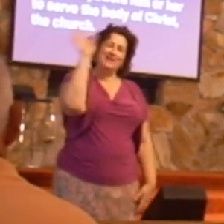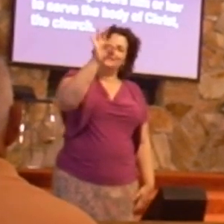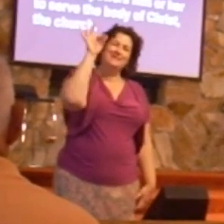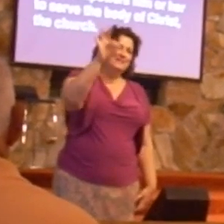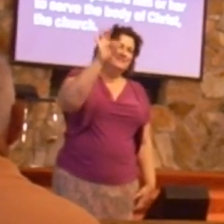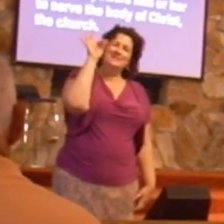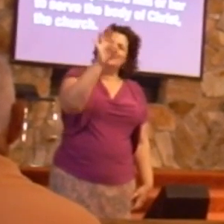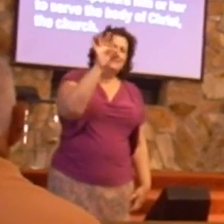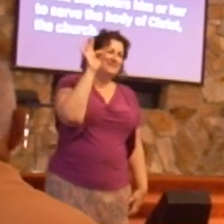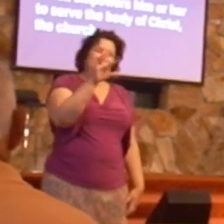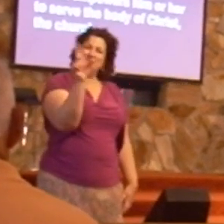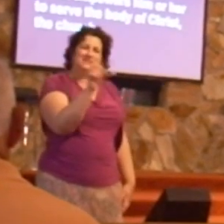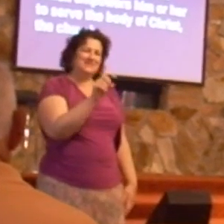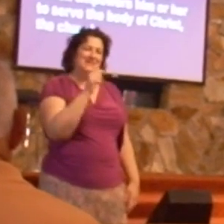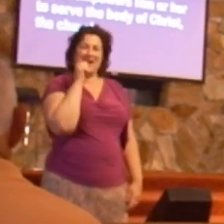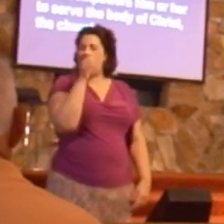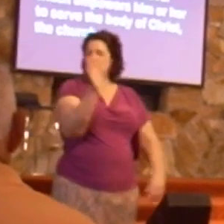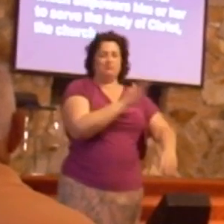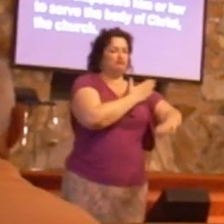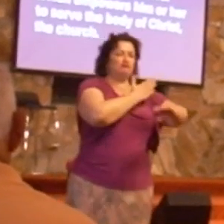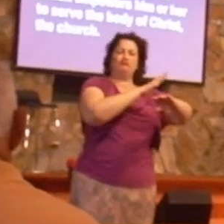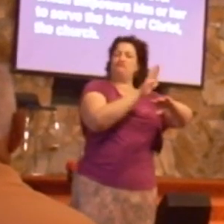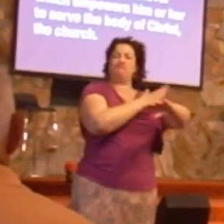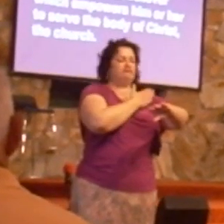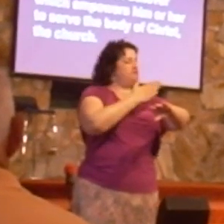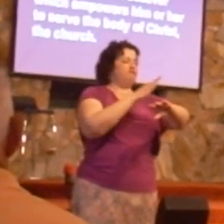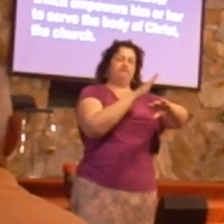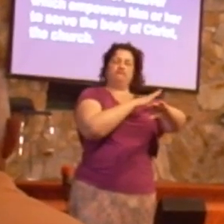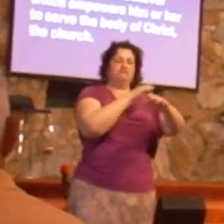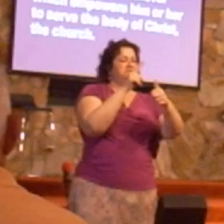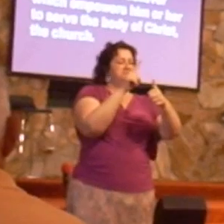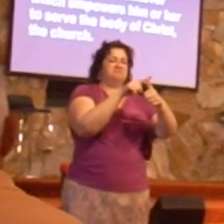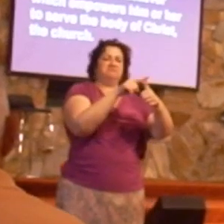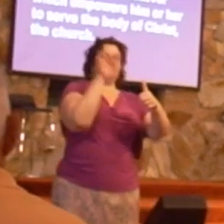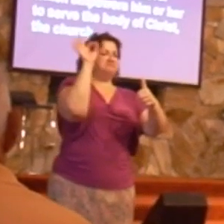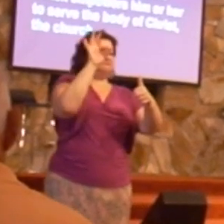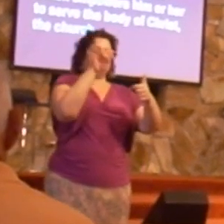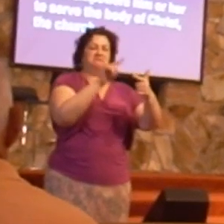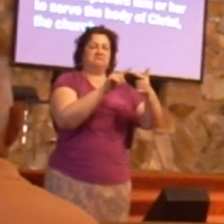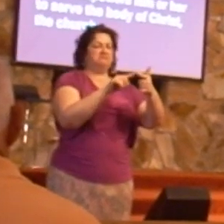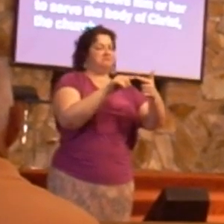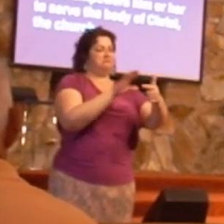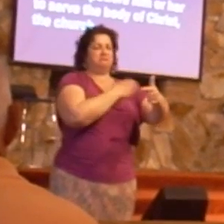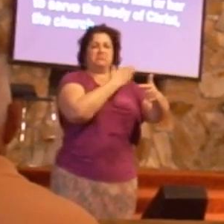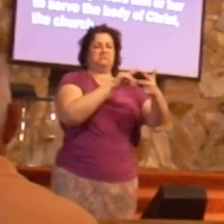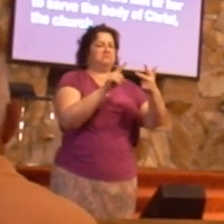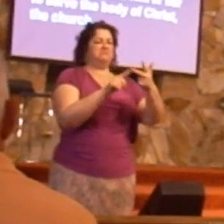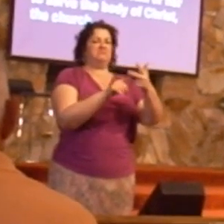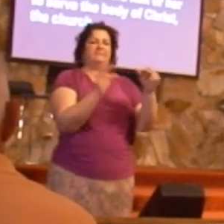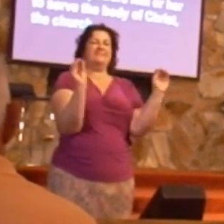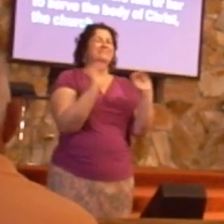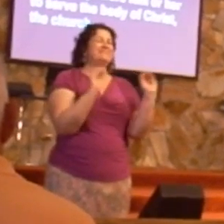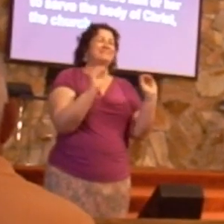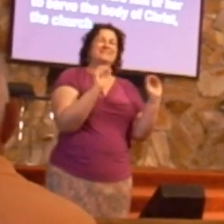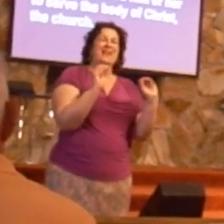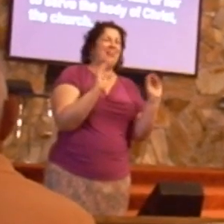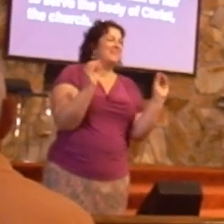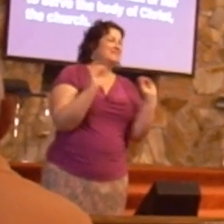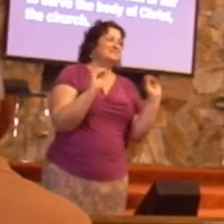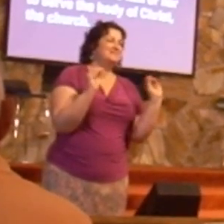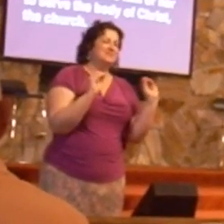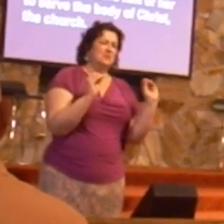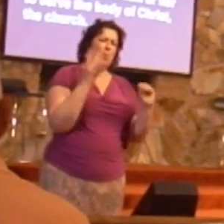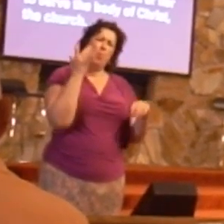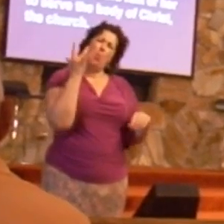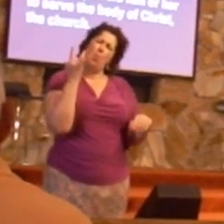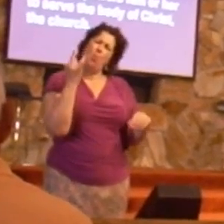because of the music, it has nothing to do with that. Chances are, if a church is not growing, it's